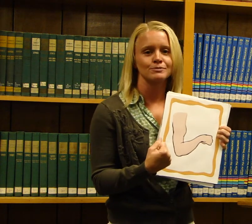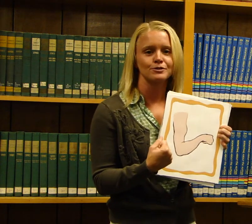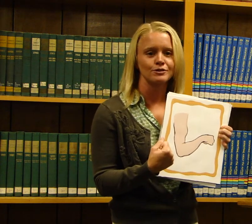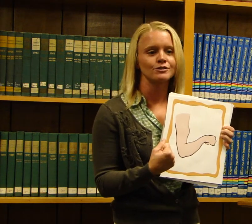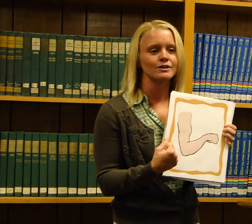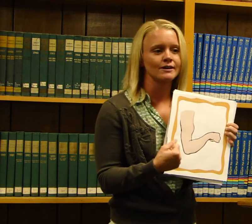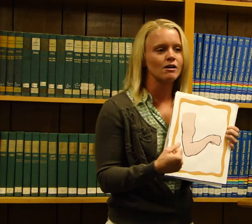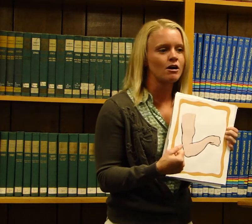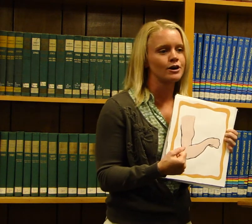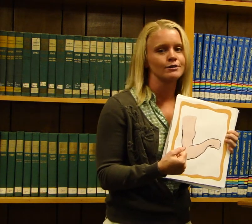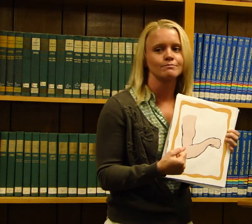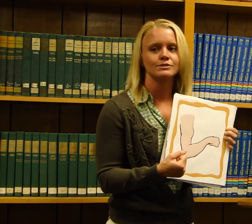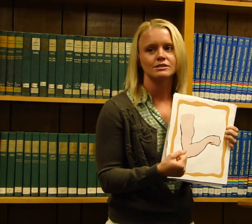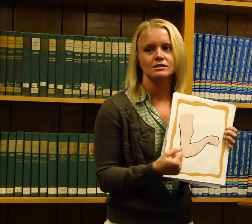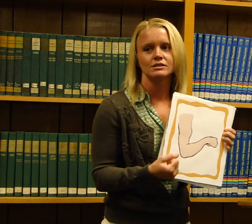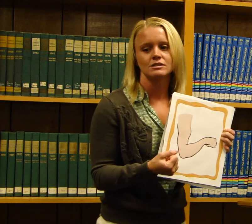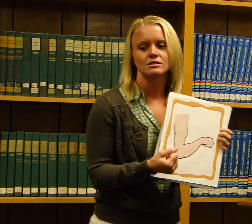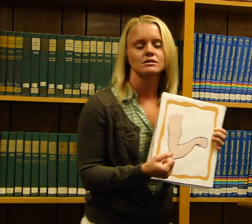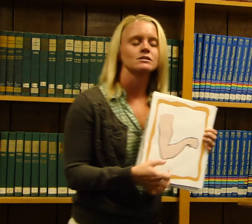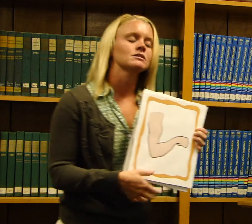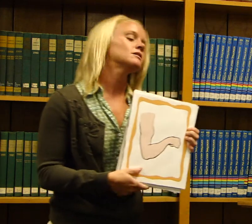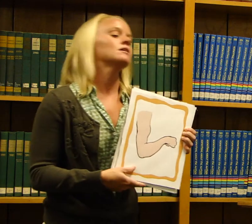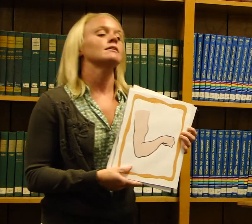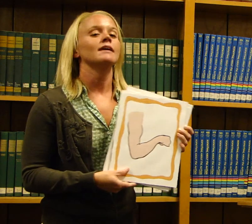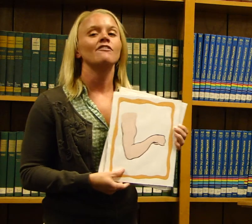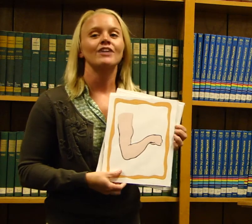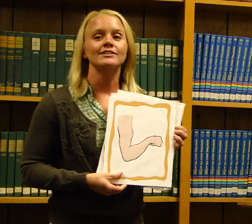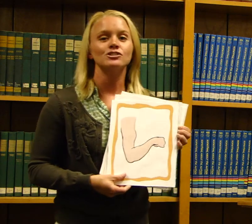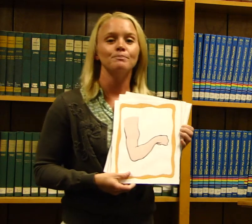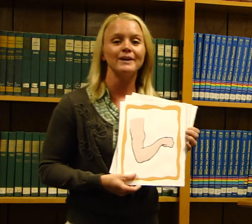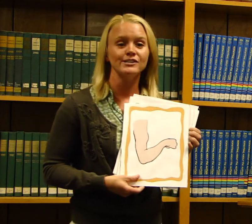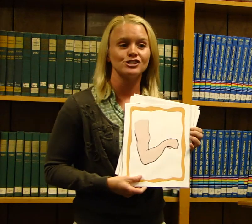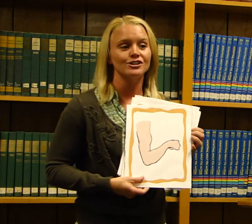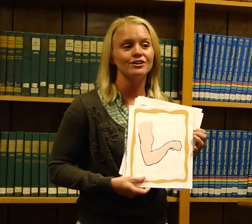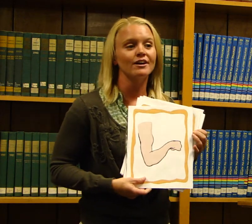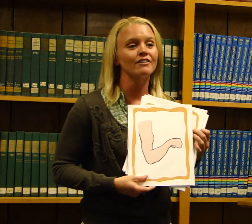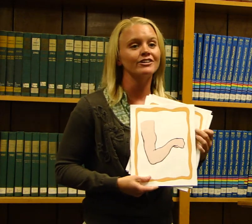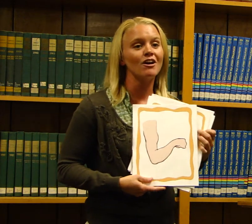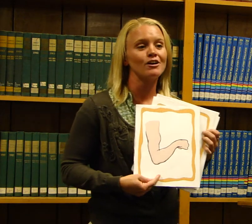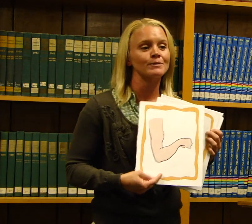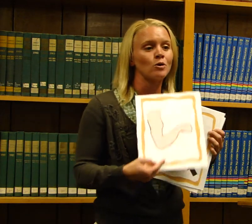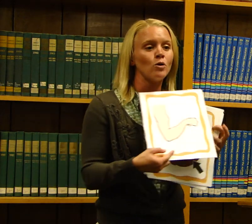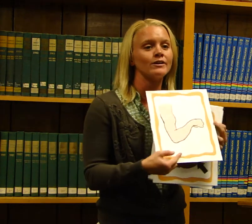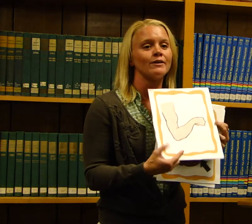good-looking arms. Now find your picture of an arm and hold it up.